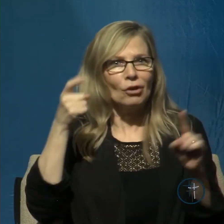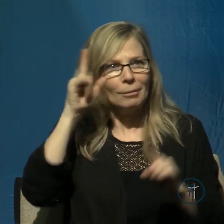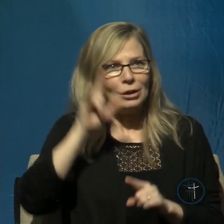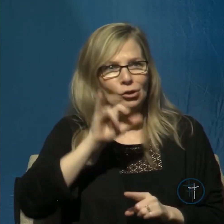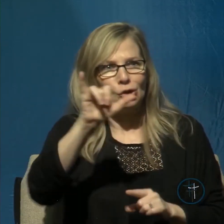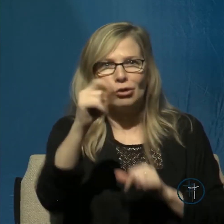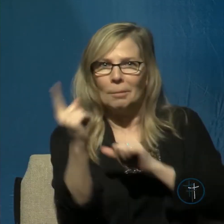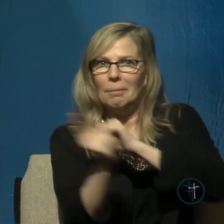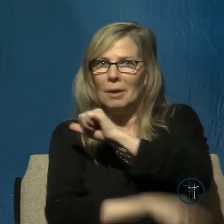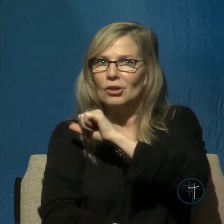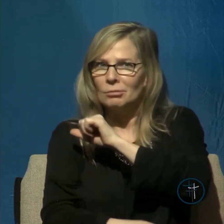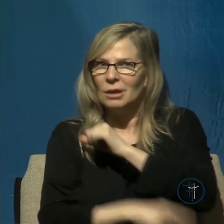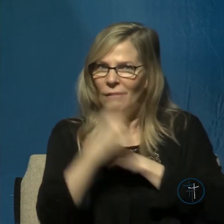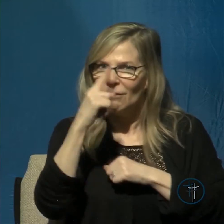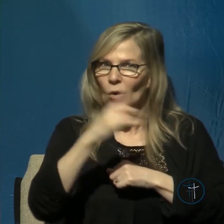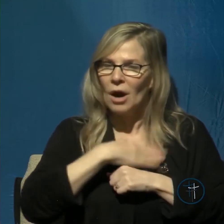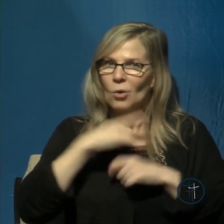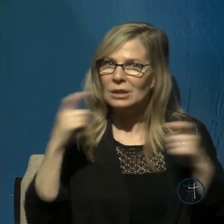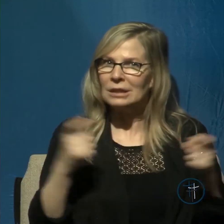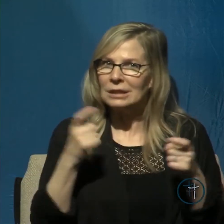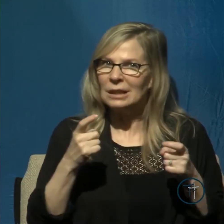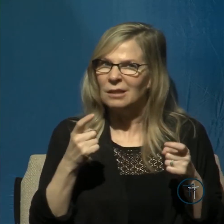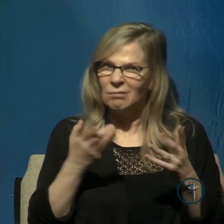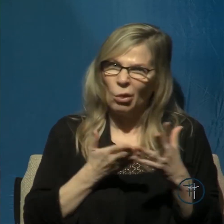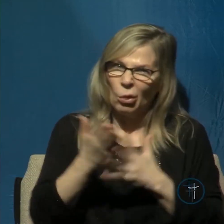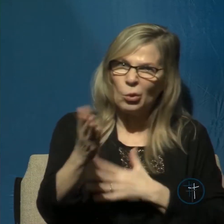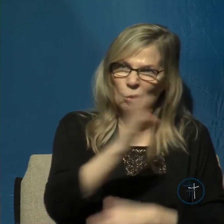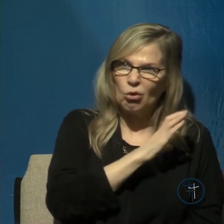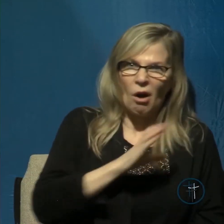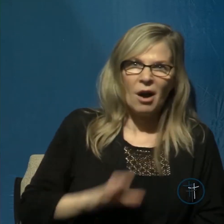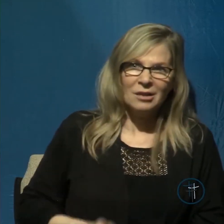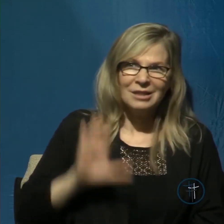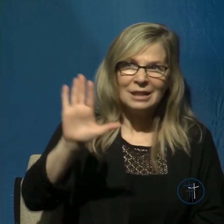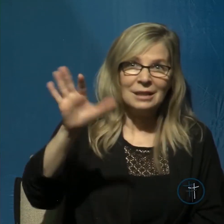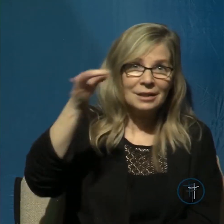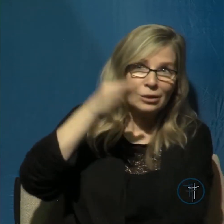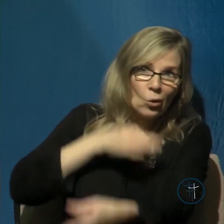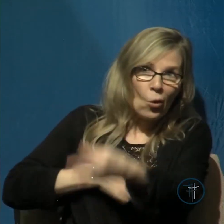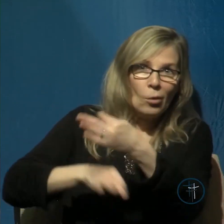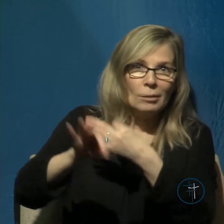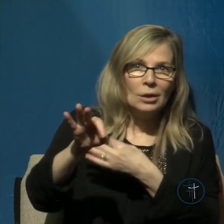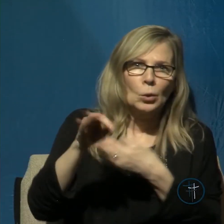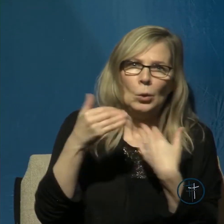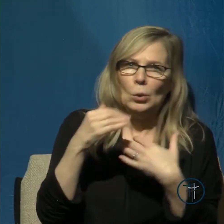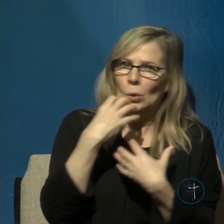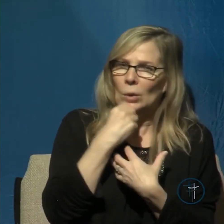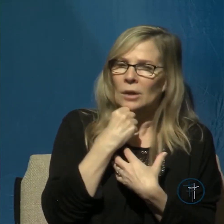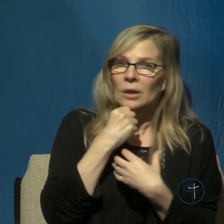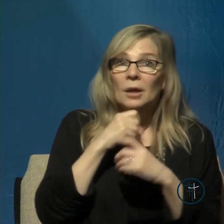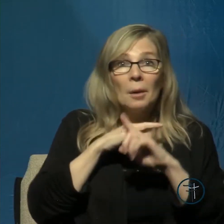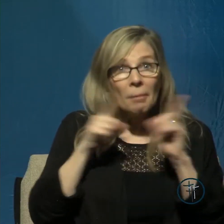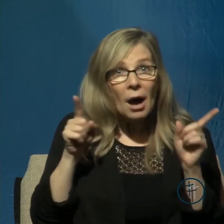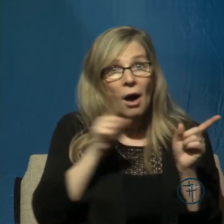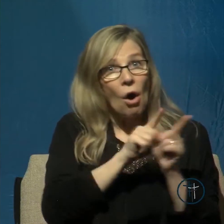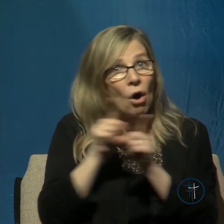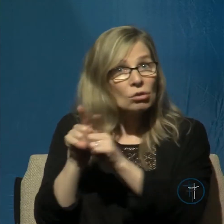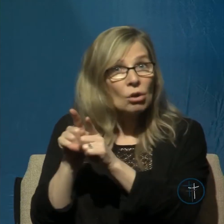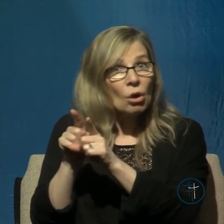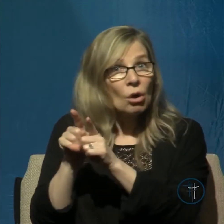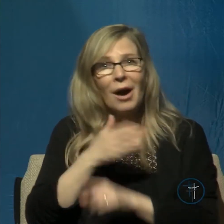our sins through Christ's atonement and that is the most precious truth in the universe but also because our Lord saves us from